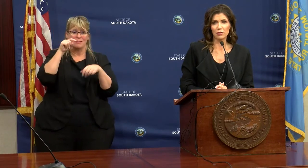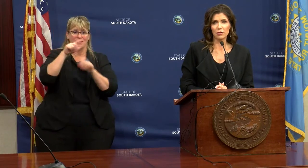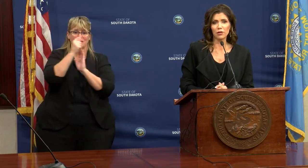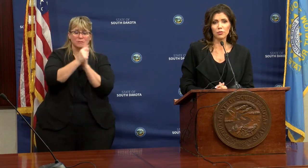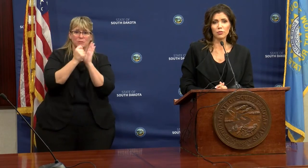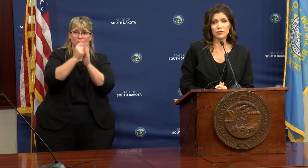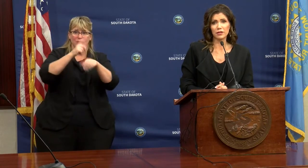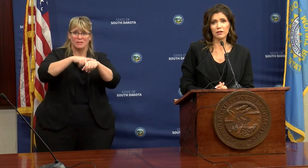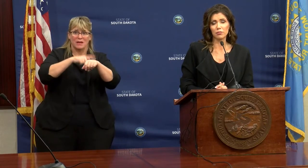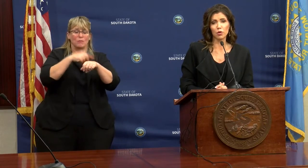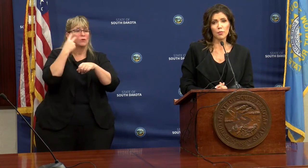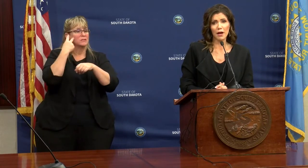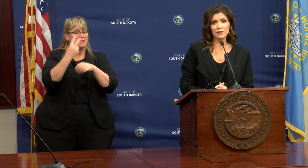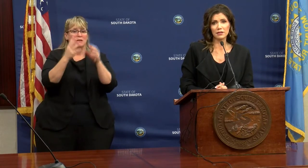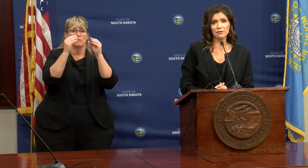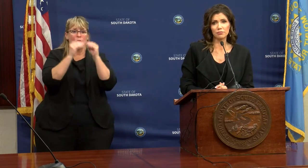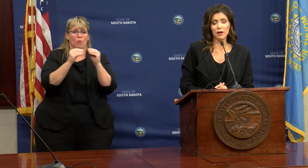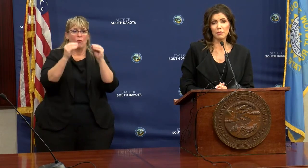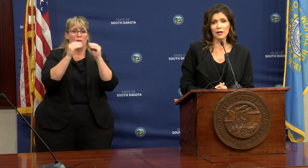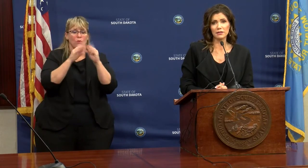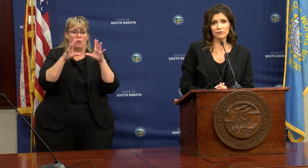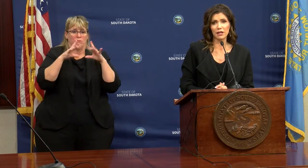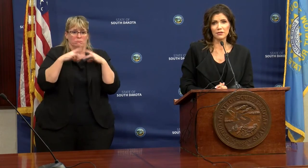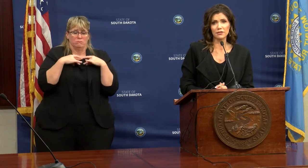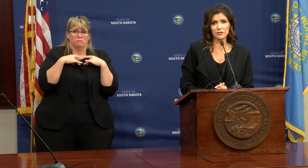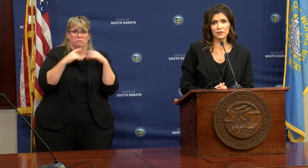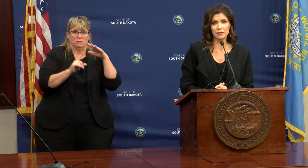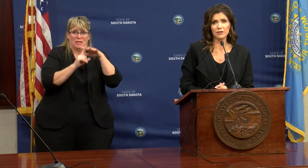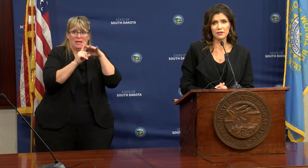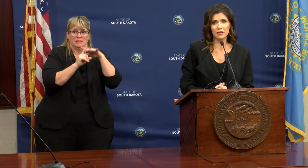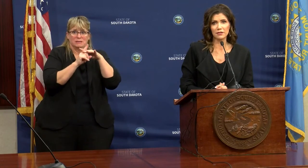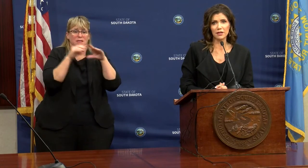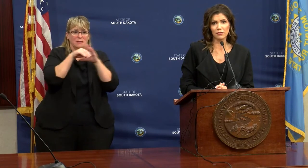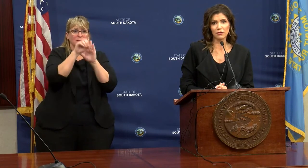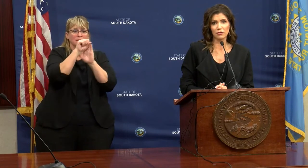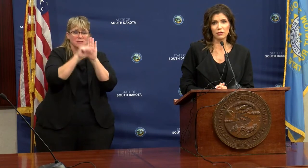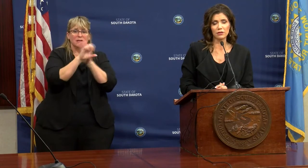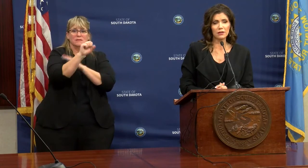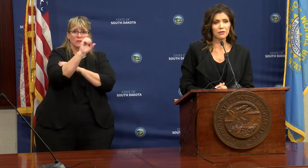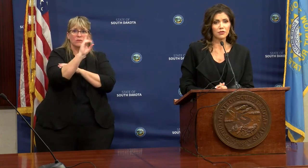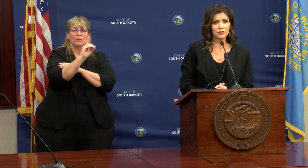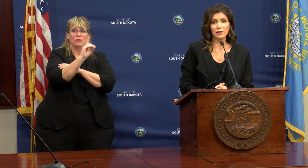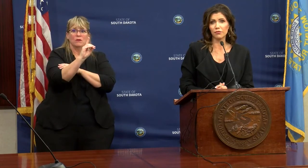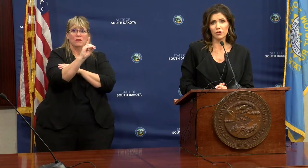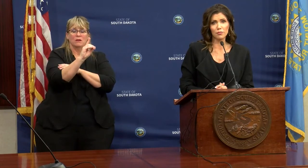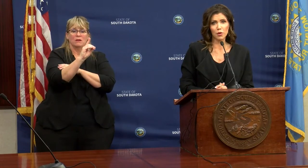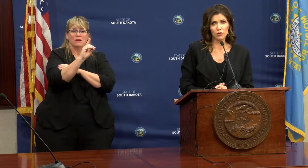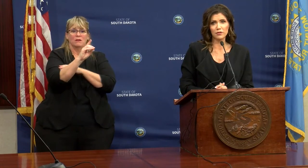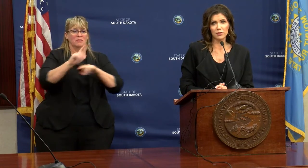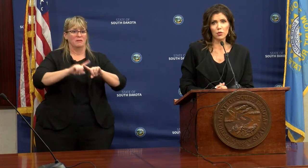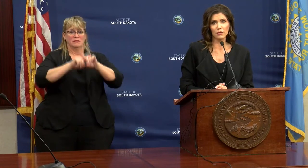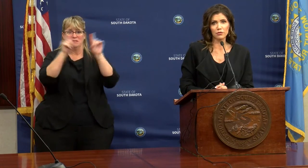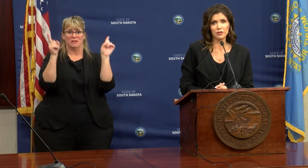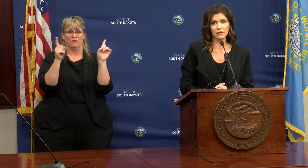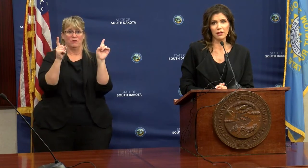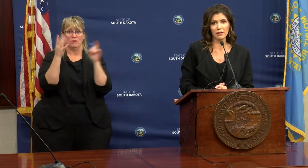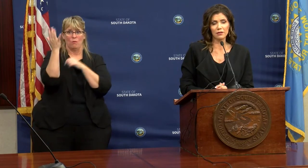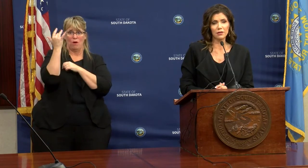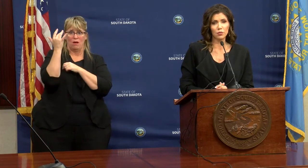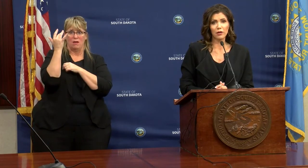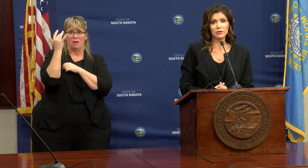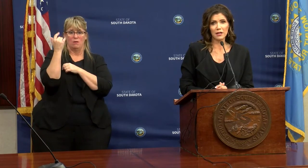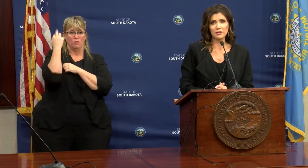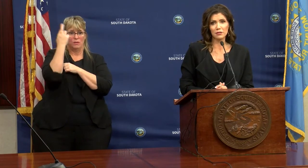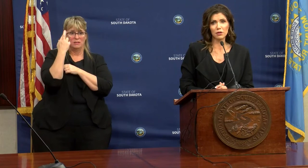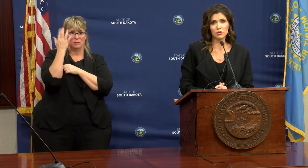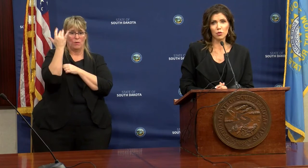time here where we're seeing more positive, positive cases in the state of South Dakota. There's different components to why we're seeing that.